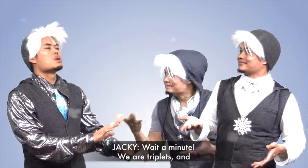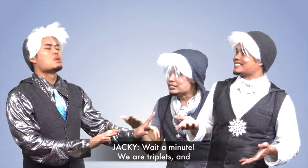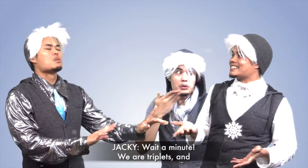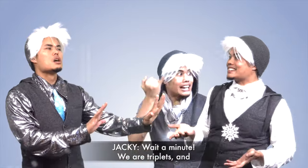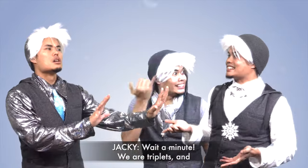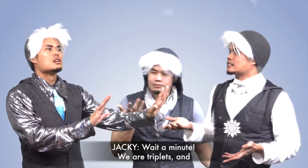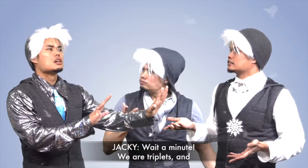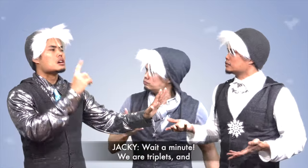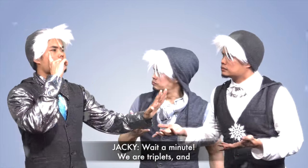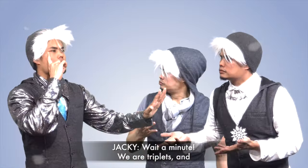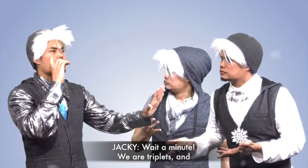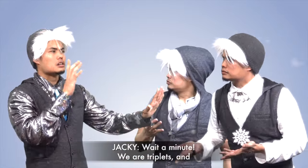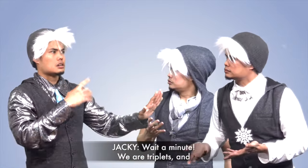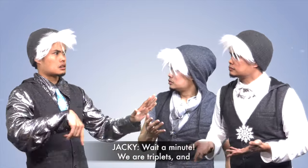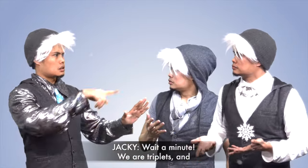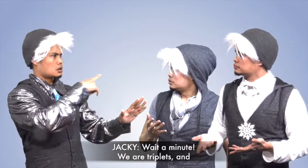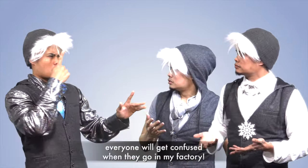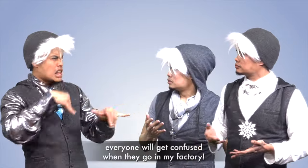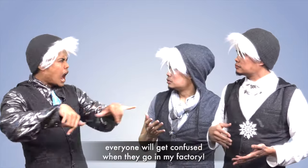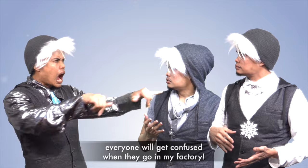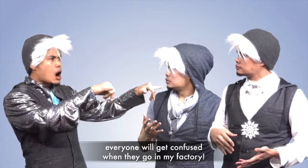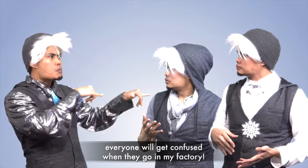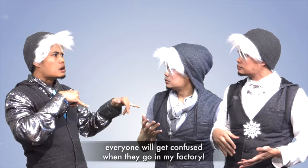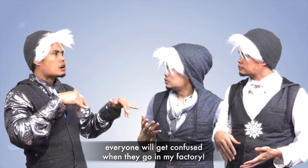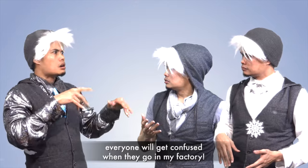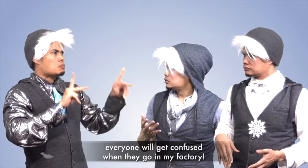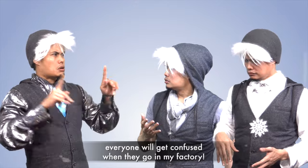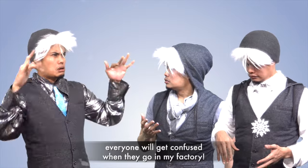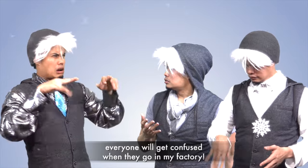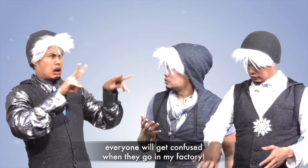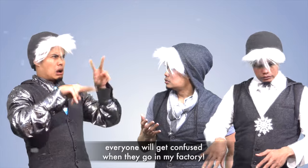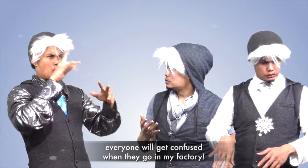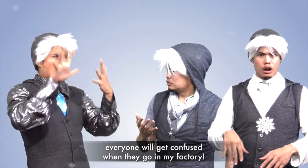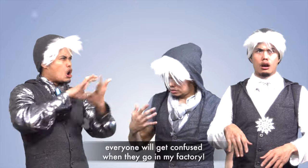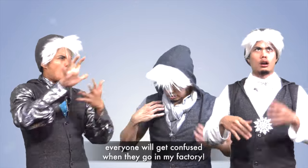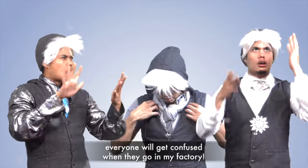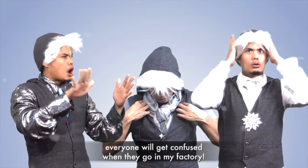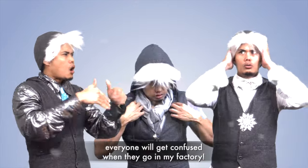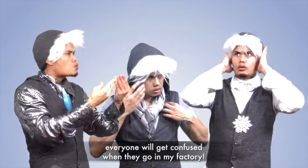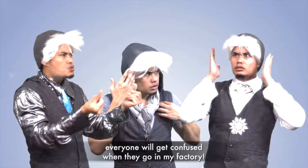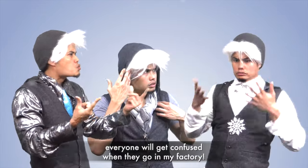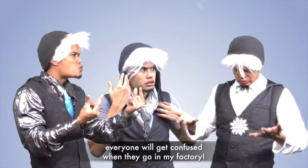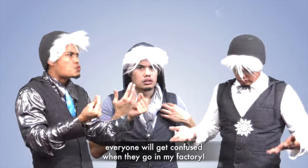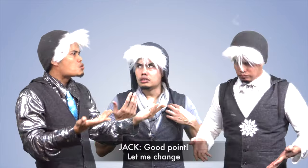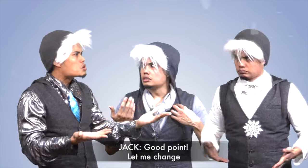Wait a minute. We are triplets, and everyone will get confused when they come into my factory.